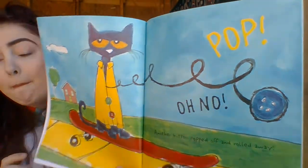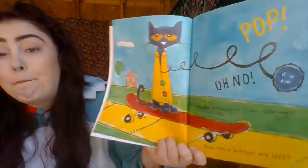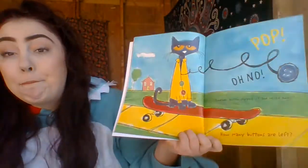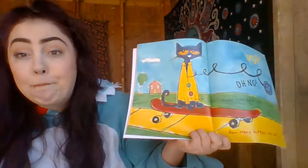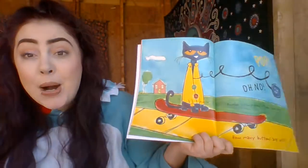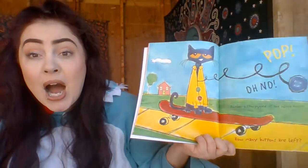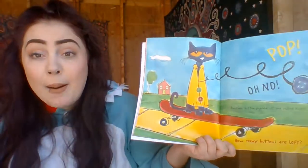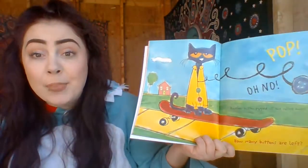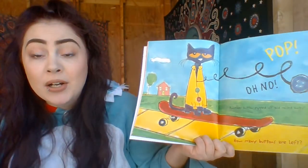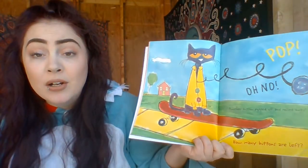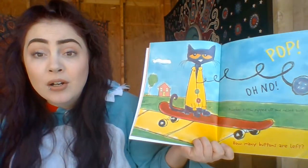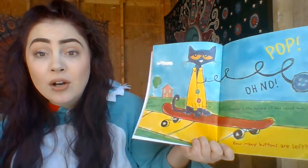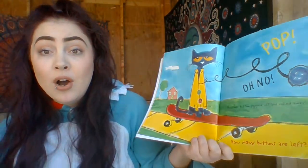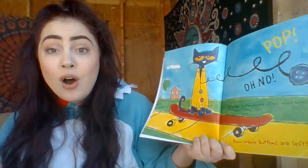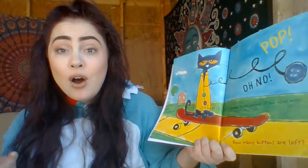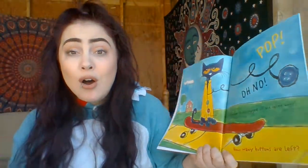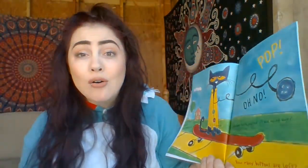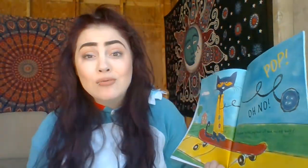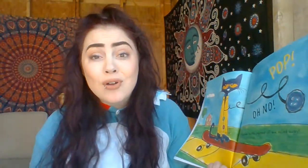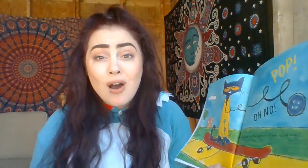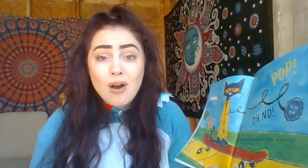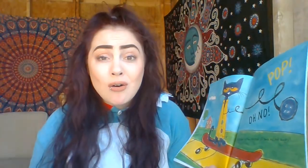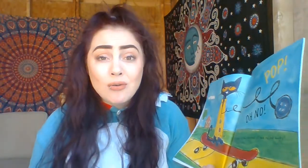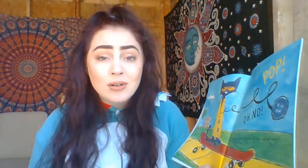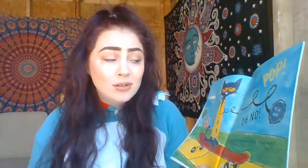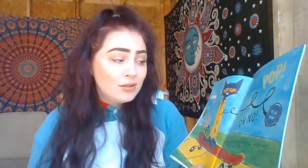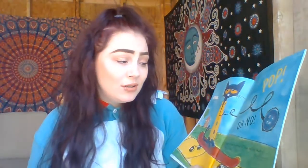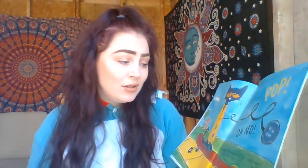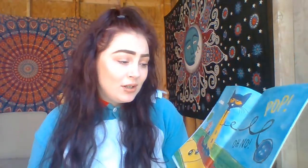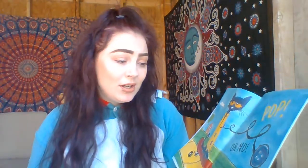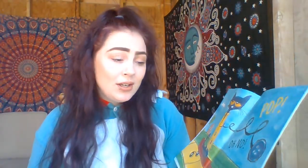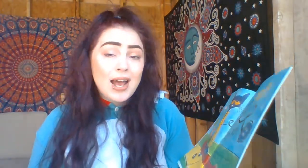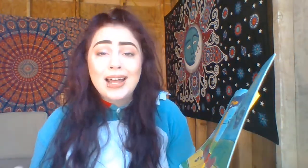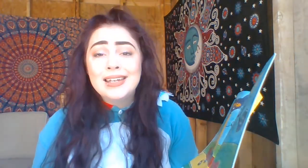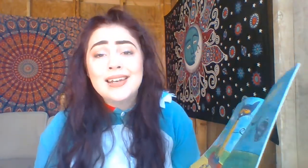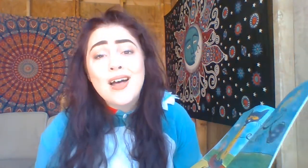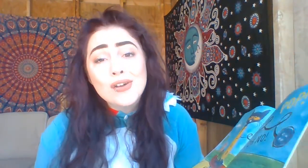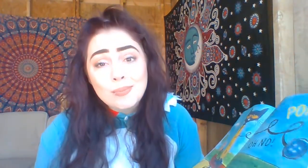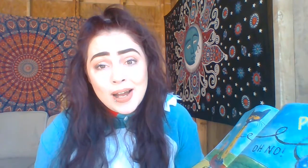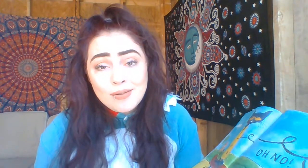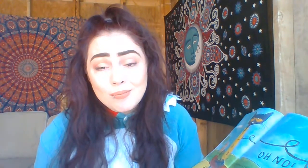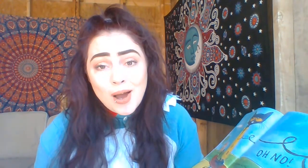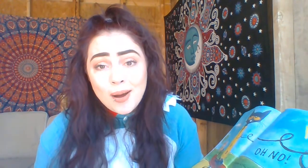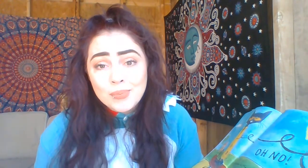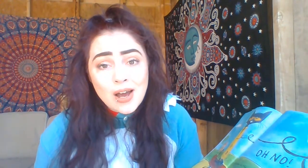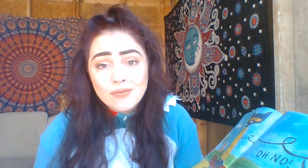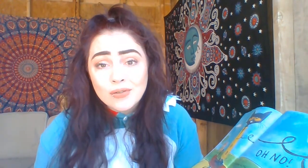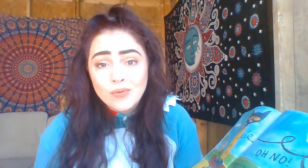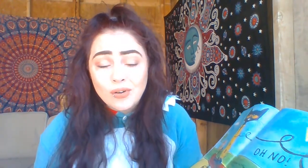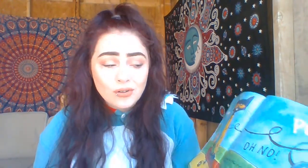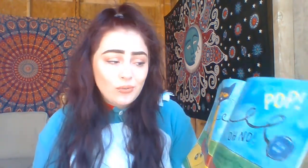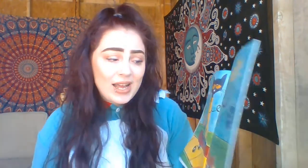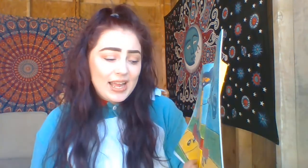Pop! Oh no! Another button popped off and rolled away.